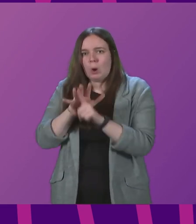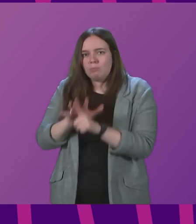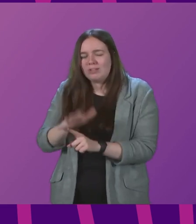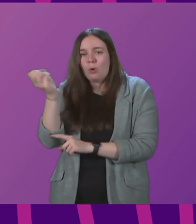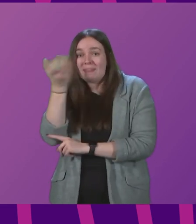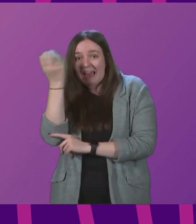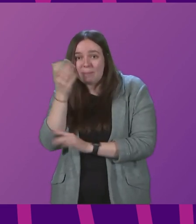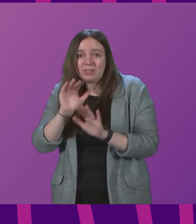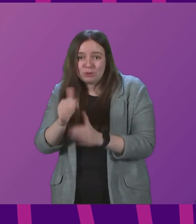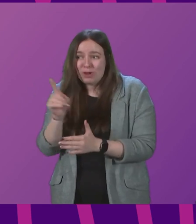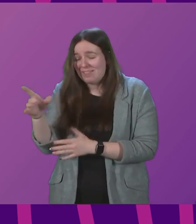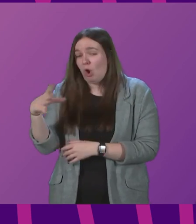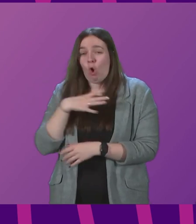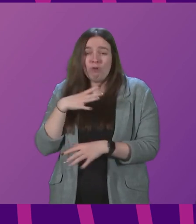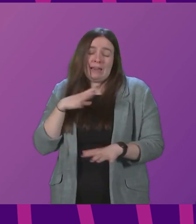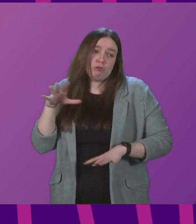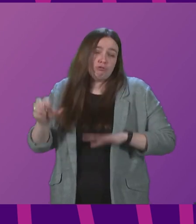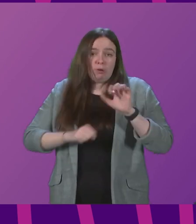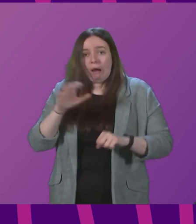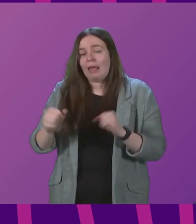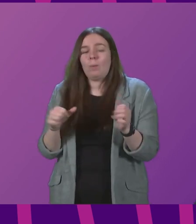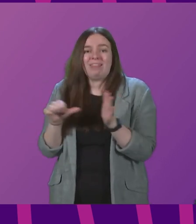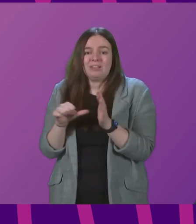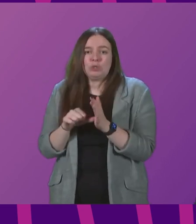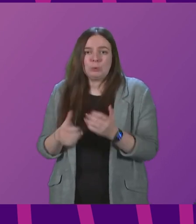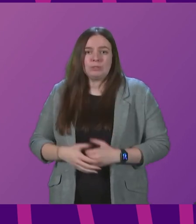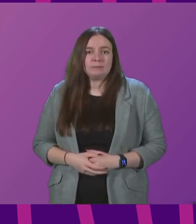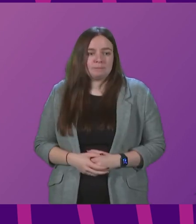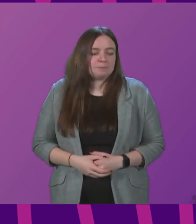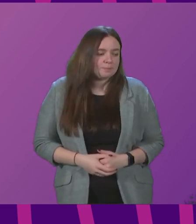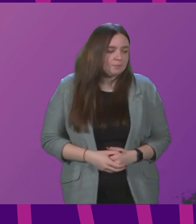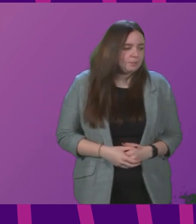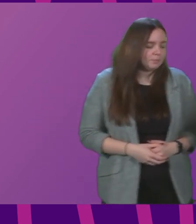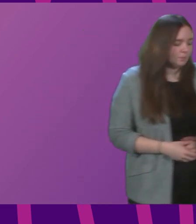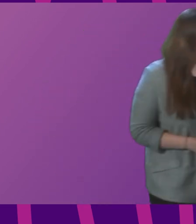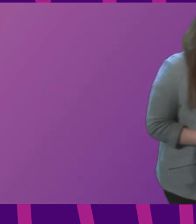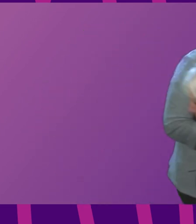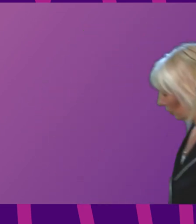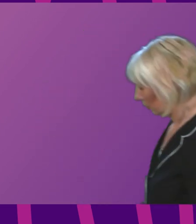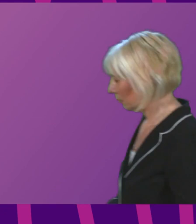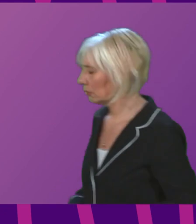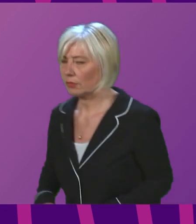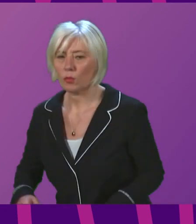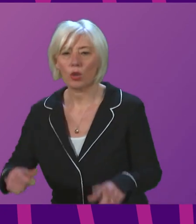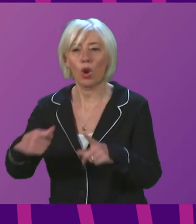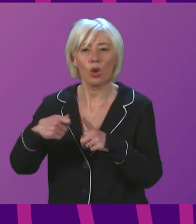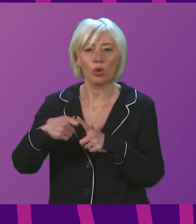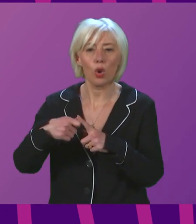ambulance service, for example, who are already struggling with some of these issues. Co-Camp Stewart to be followed by Sue Webber.